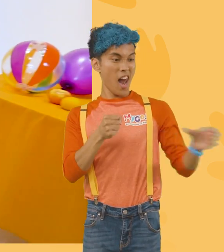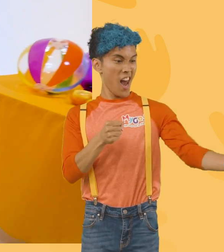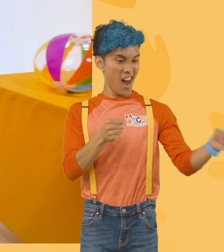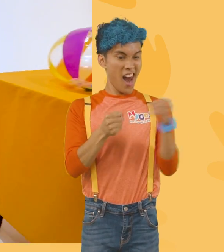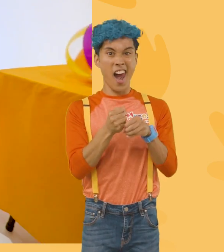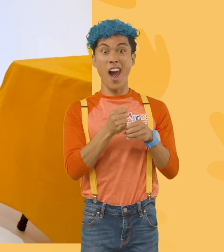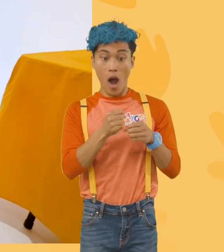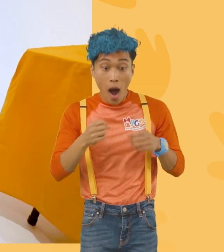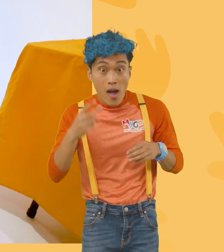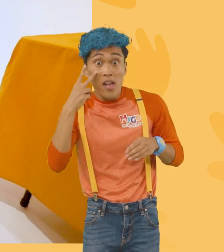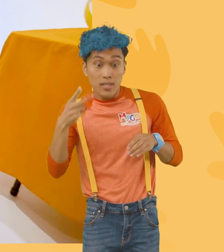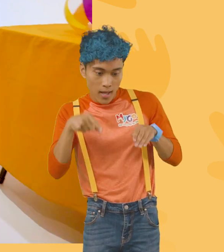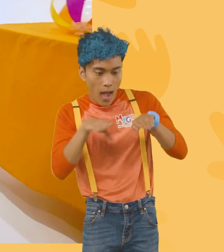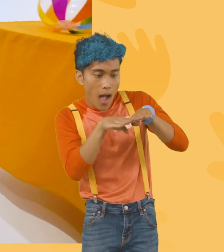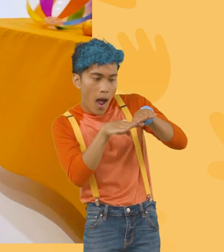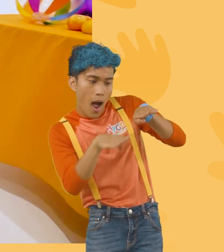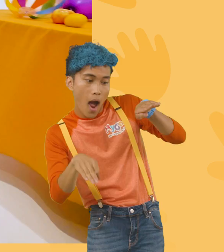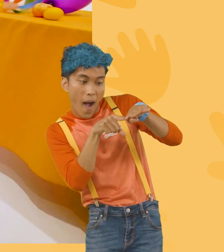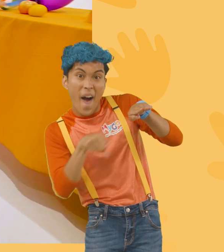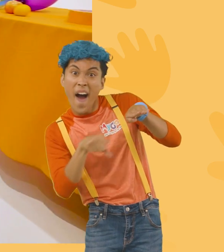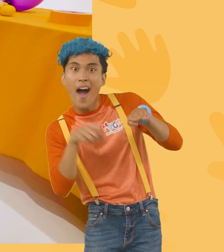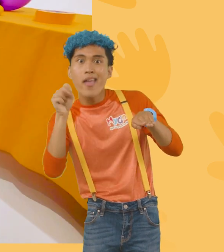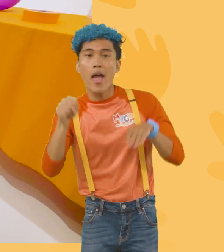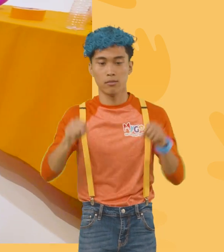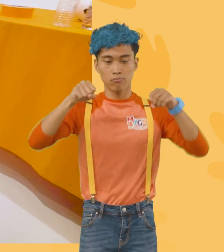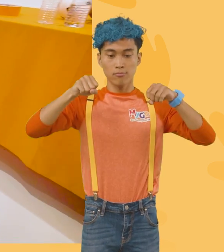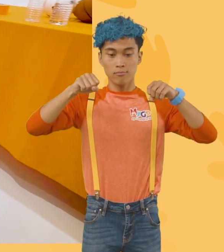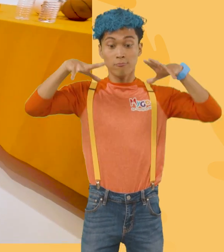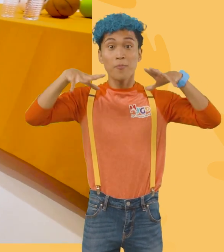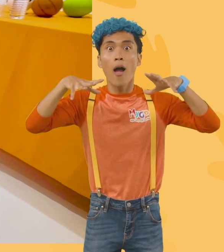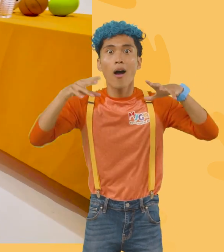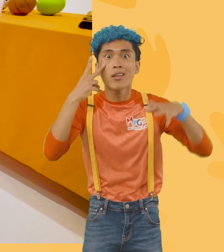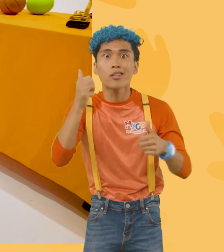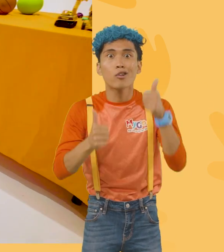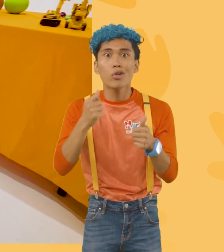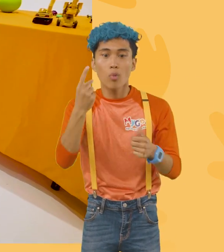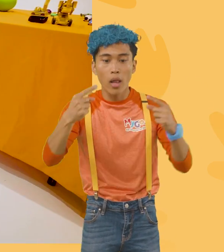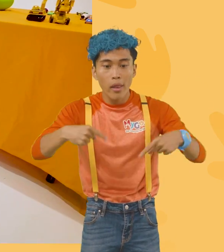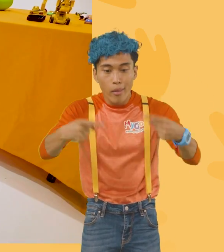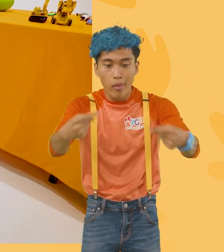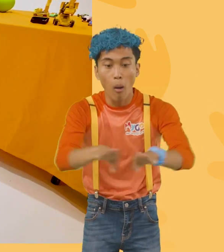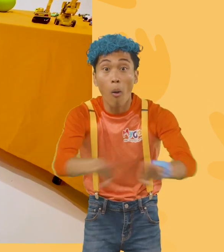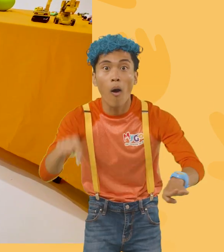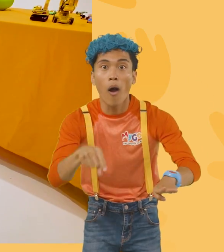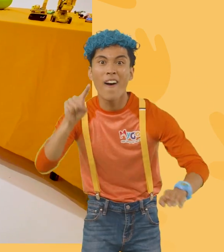this ramp is at an angle? Yeah, we're going to let them go at the same time and see what item reaches the bottom first.